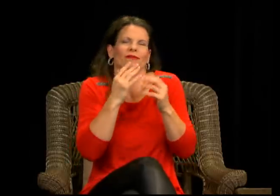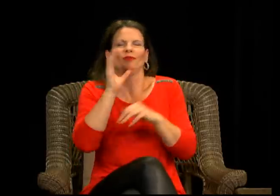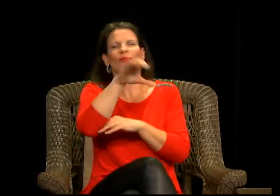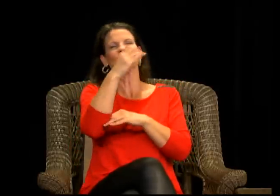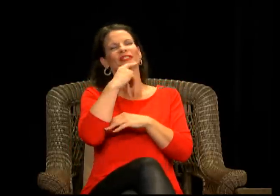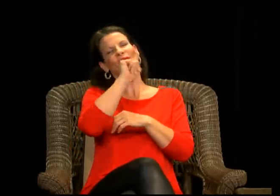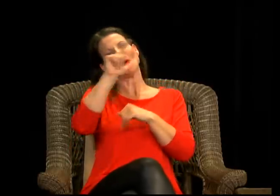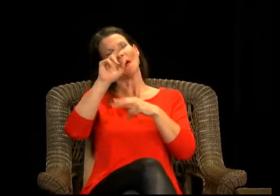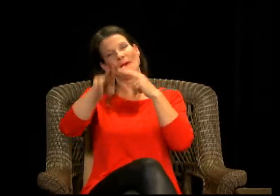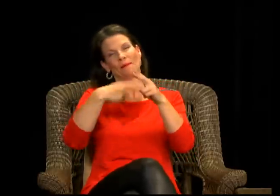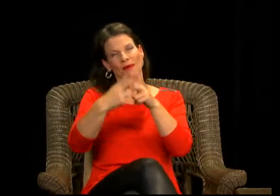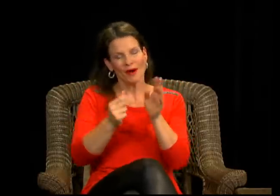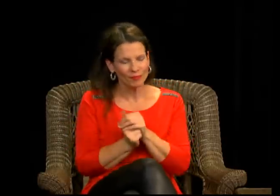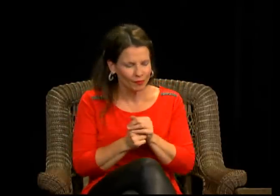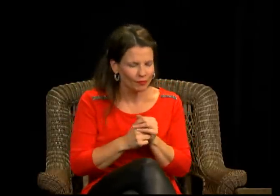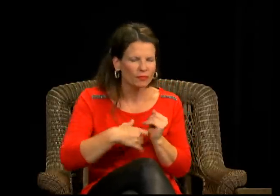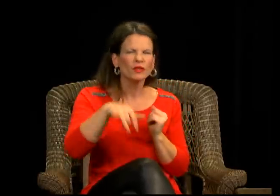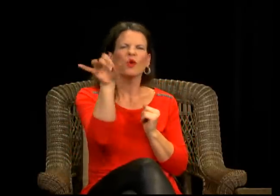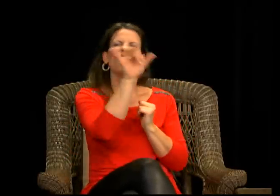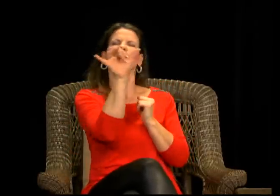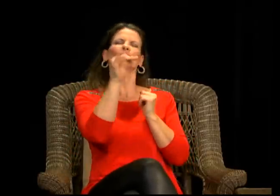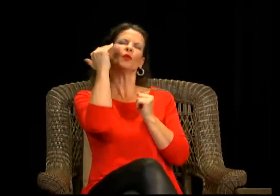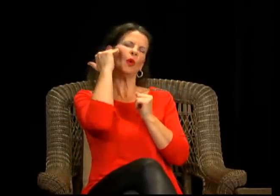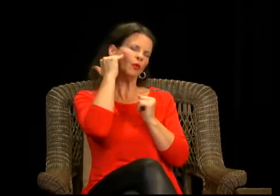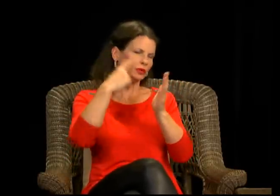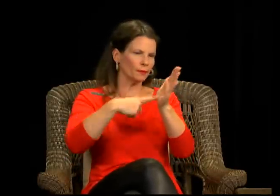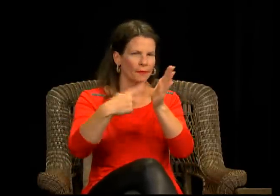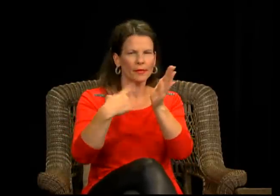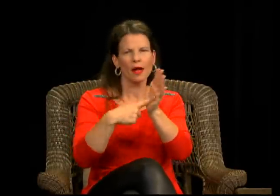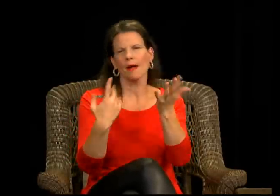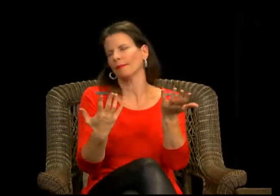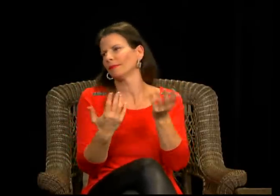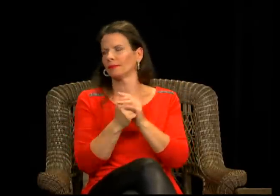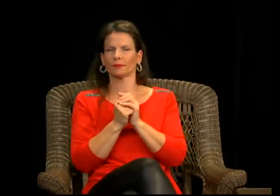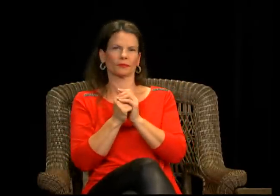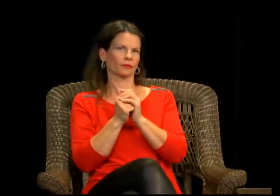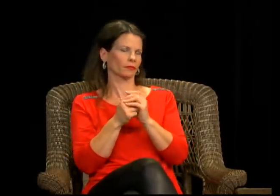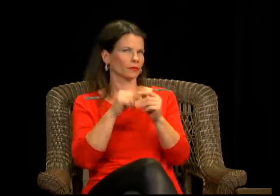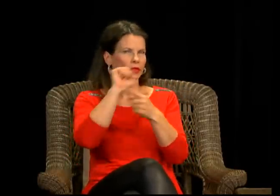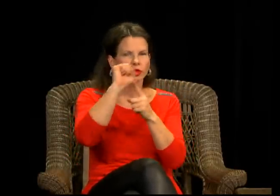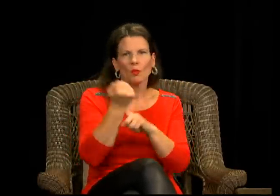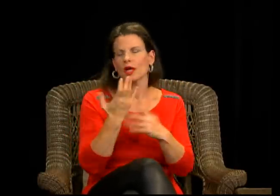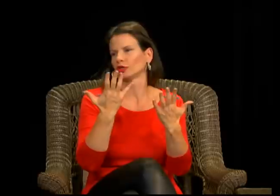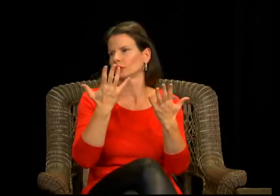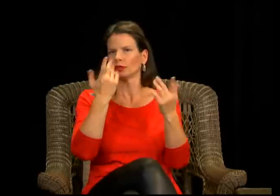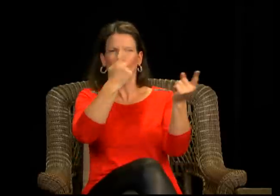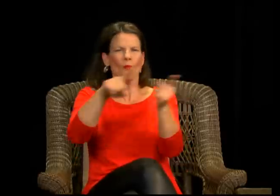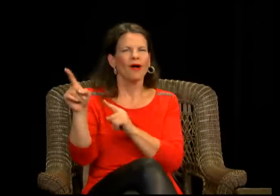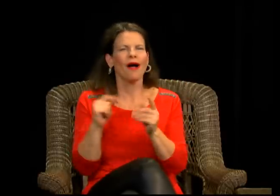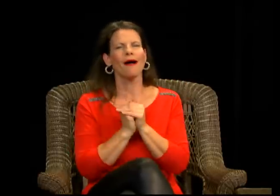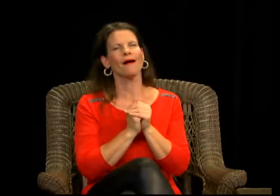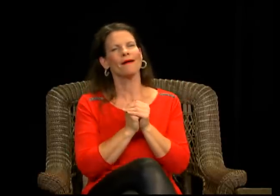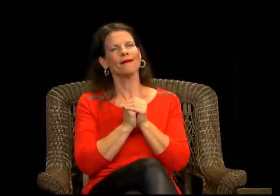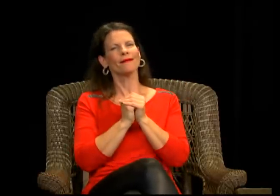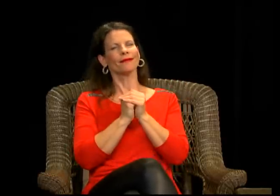a positivity with them. That's what Christmas is all about. You know, sometimes in certain situations we